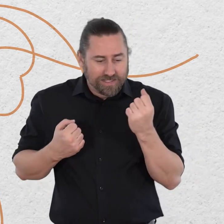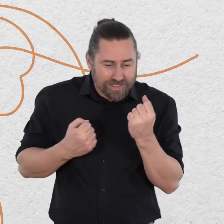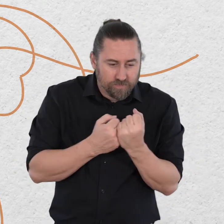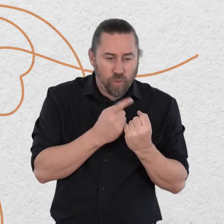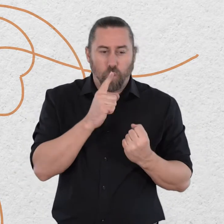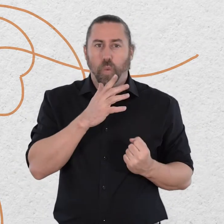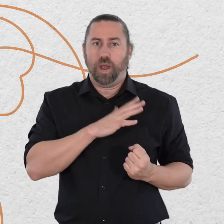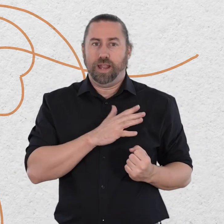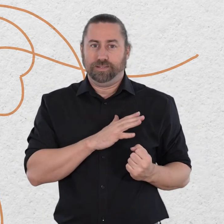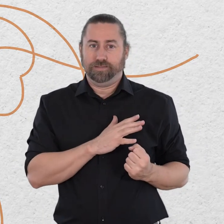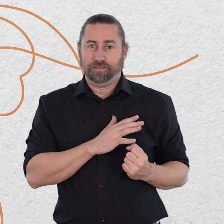the nourishment